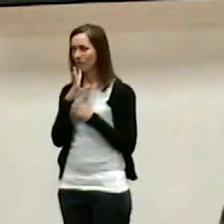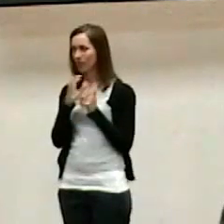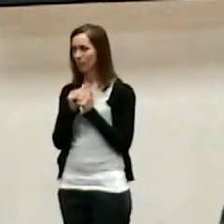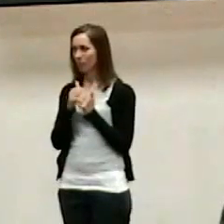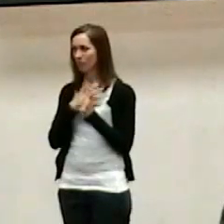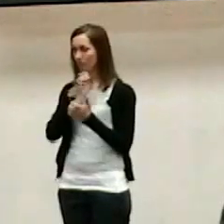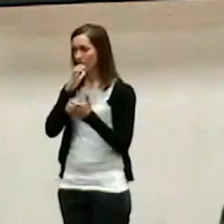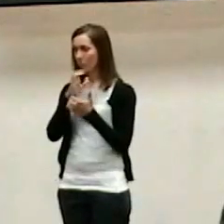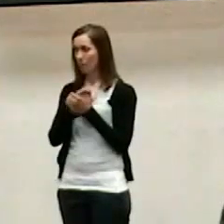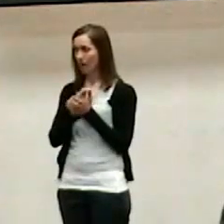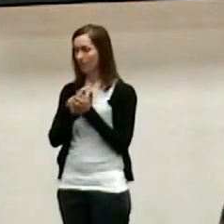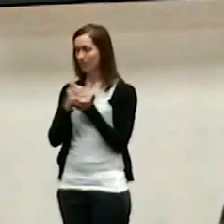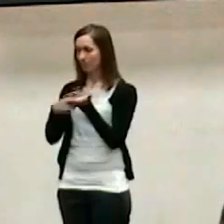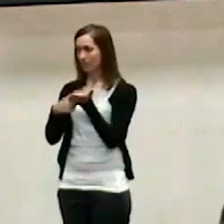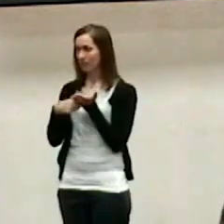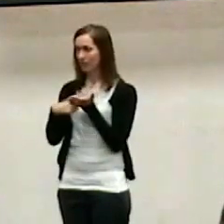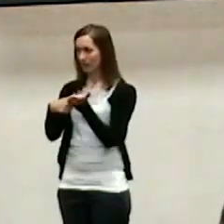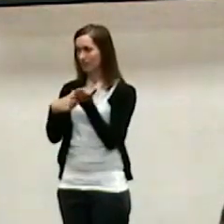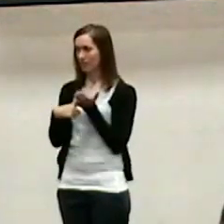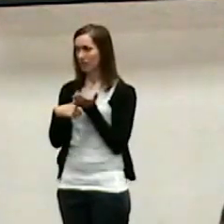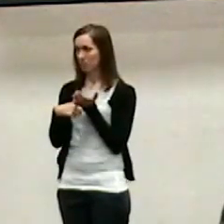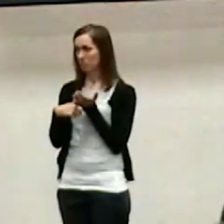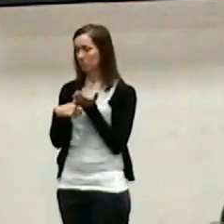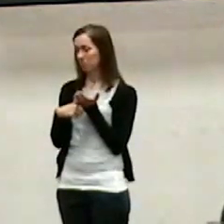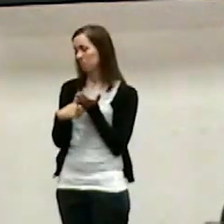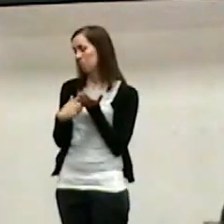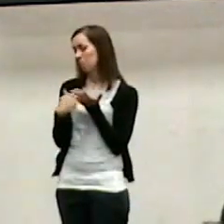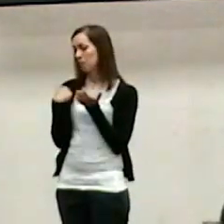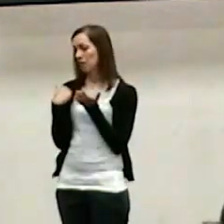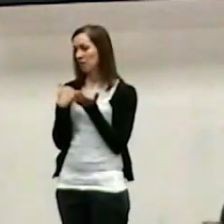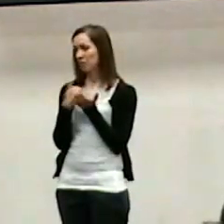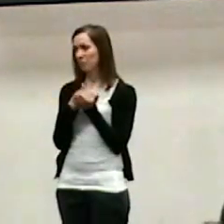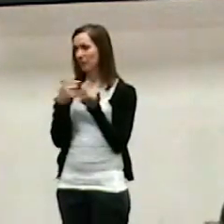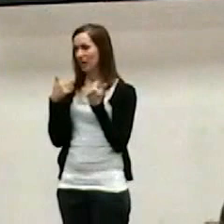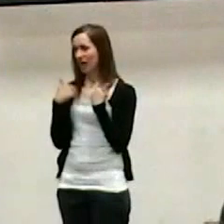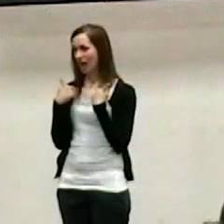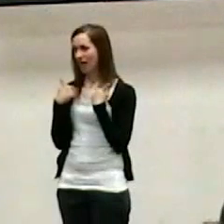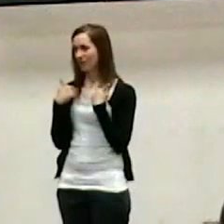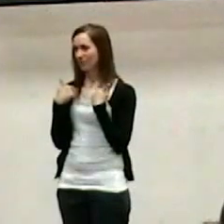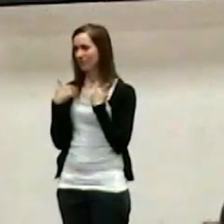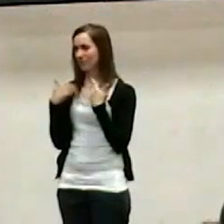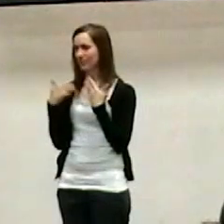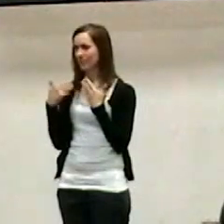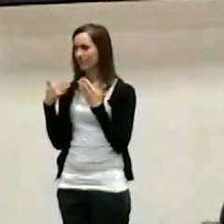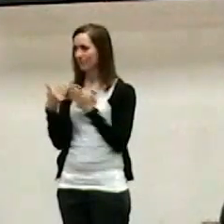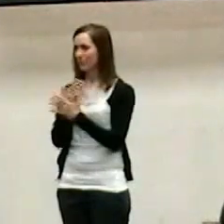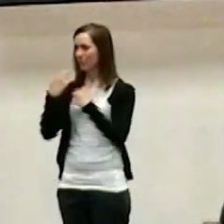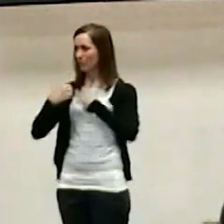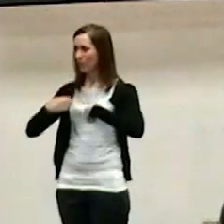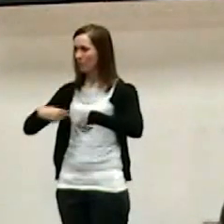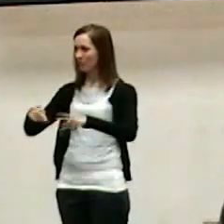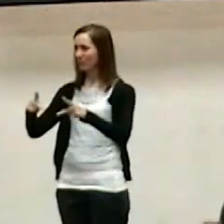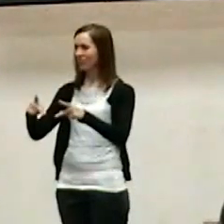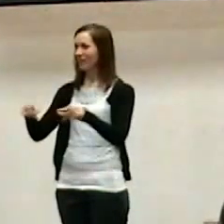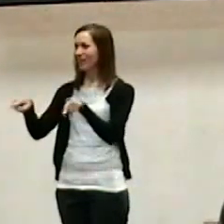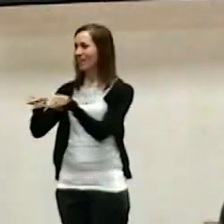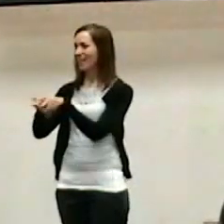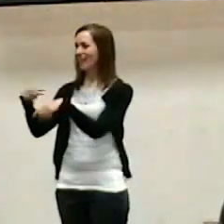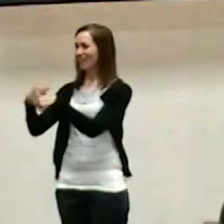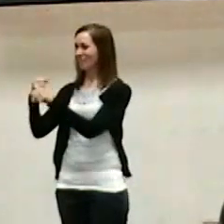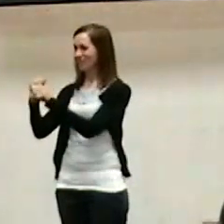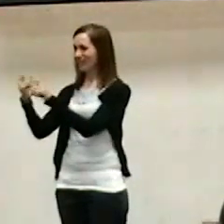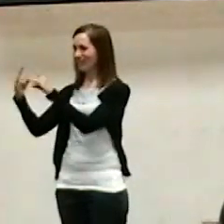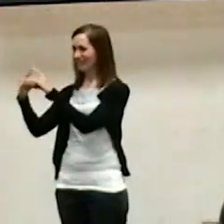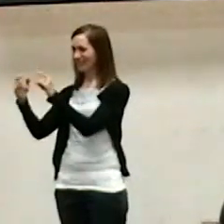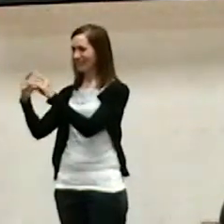He led us to a tent-making opportunity. We didn't know how blessed we would be. We did not know at the time. In Acts 18, Paul